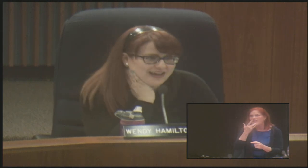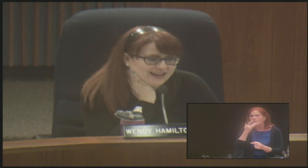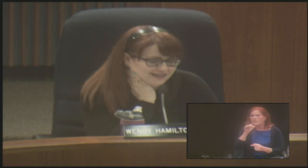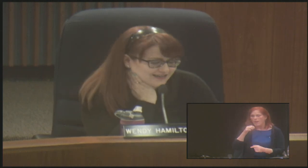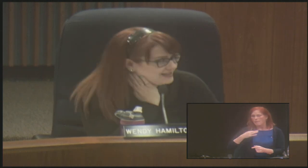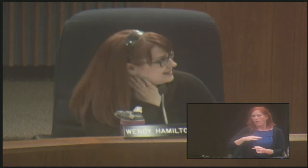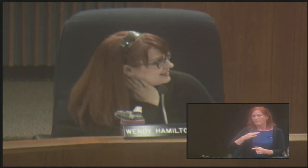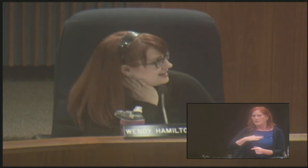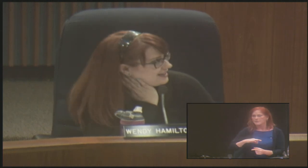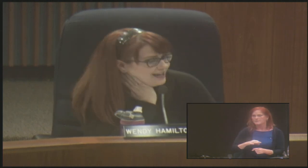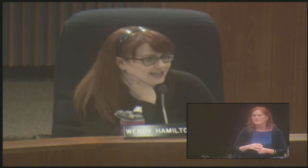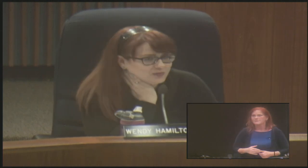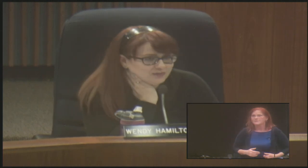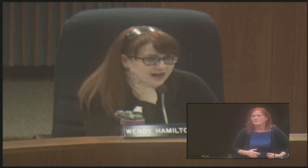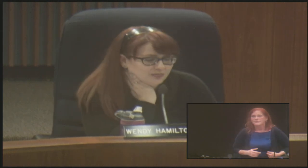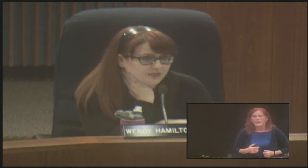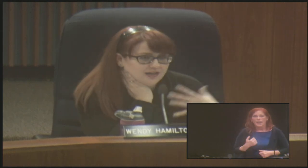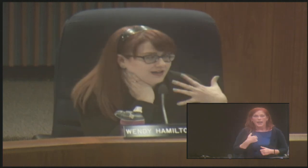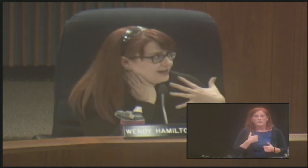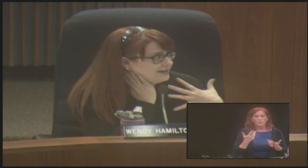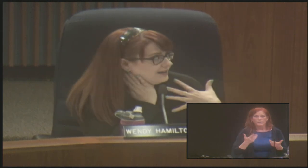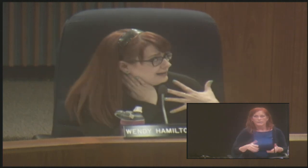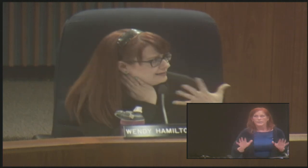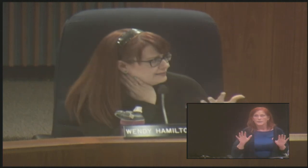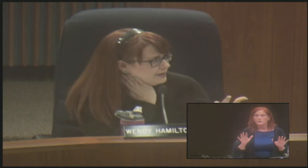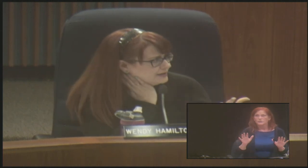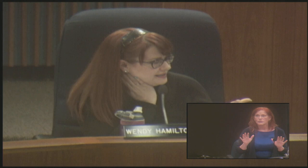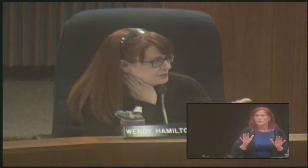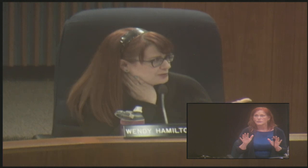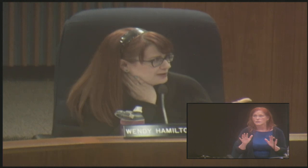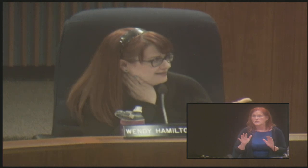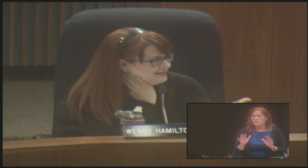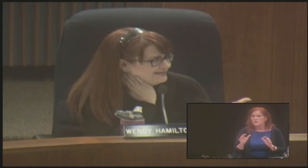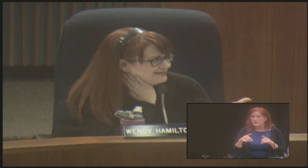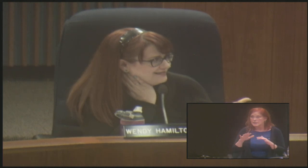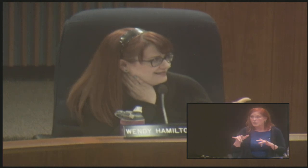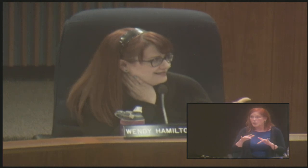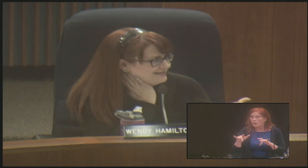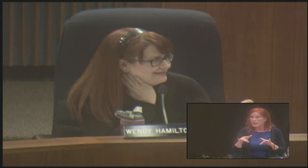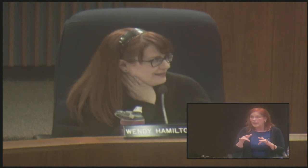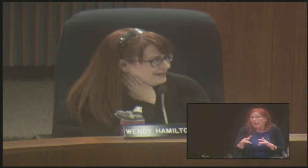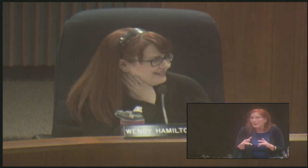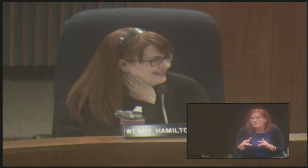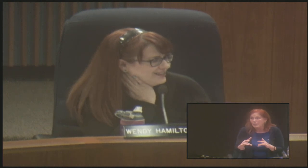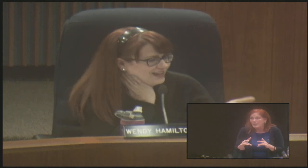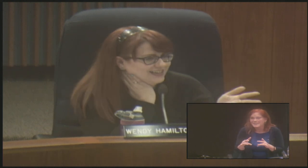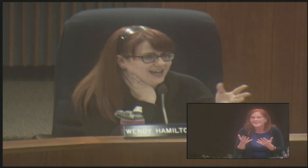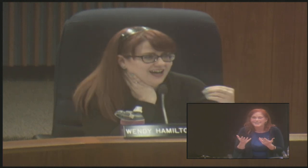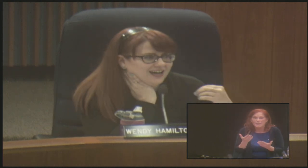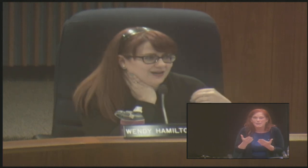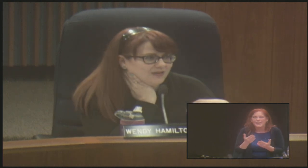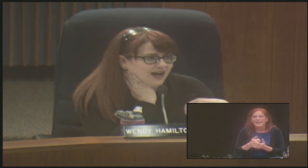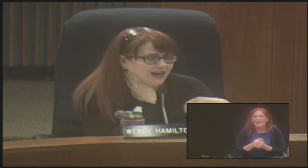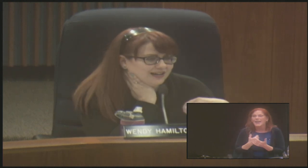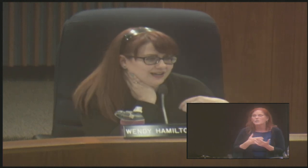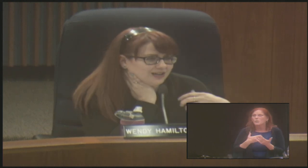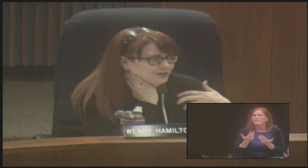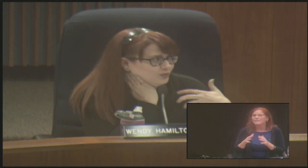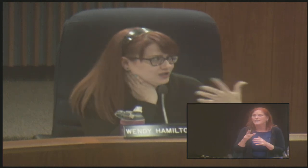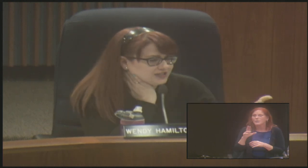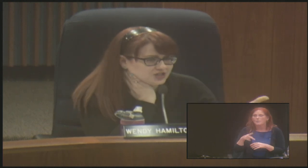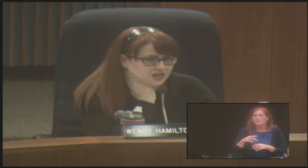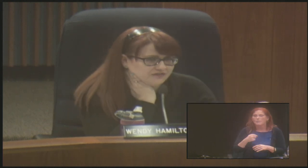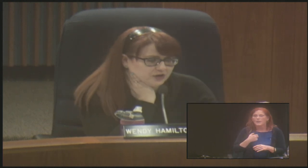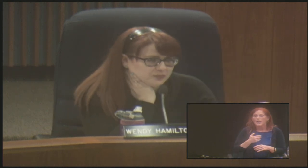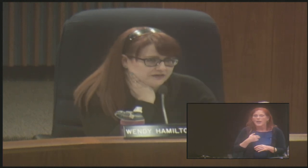Um, and, uh, as we wrap, uh, is it still recording? Maybe. Okay. Um, I